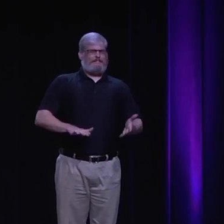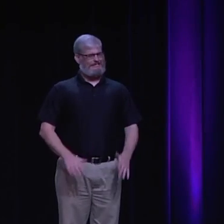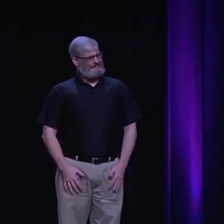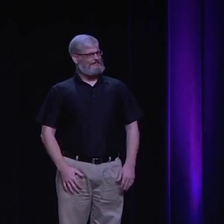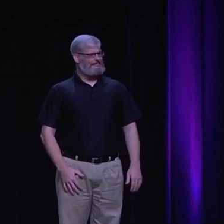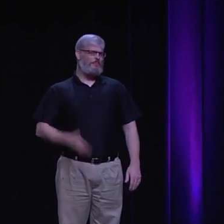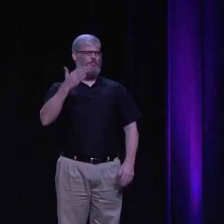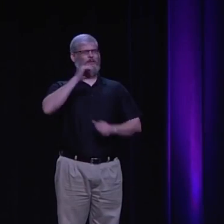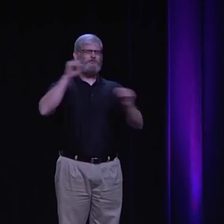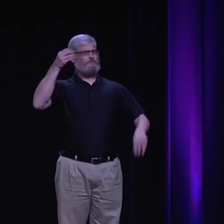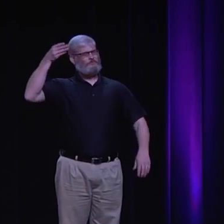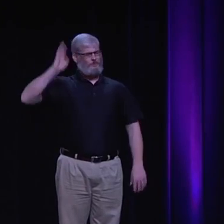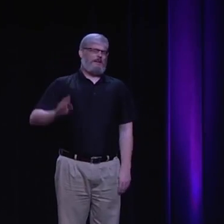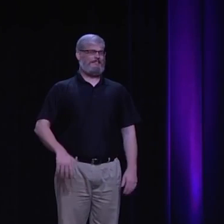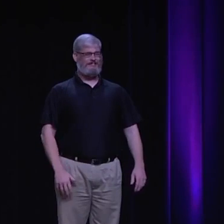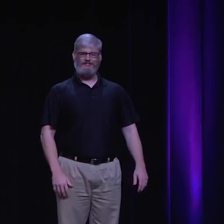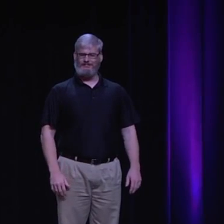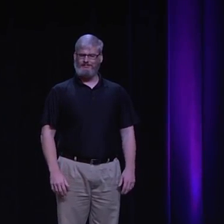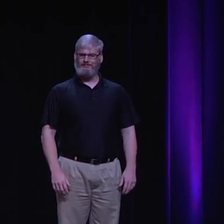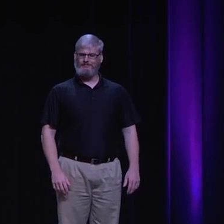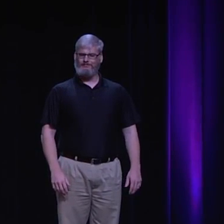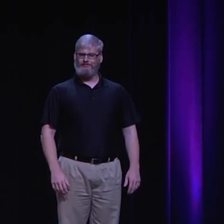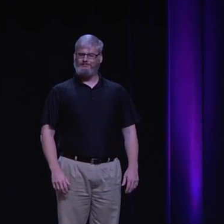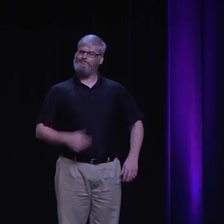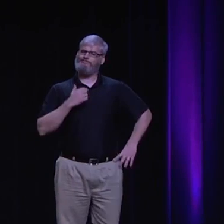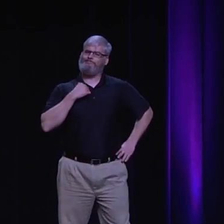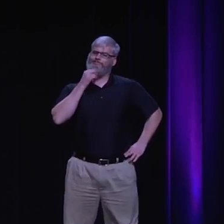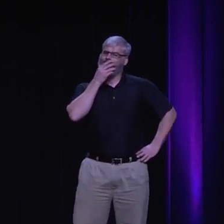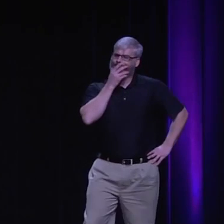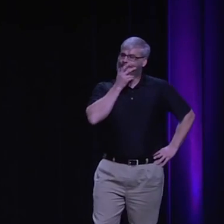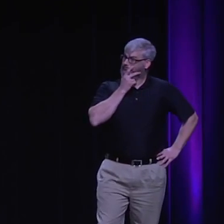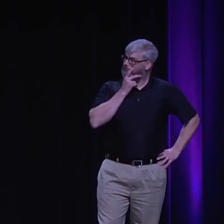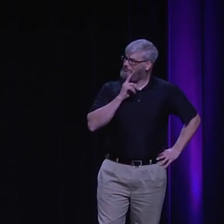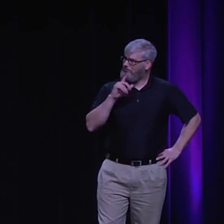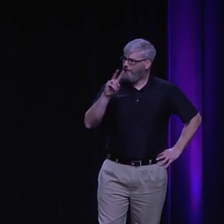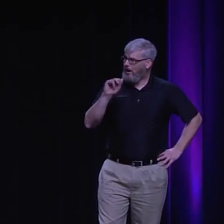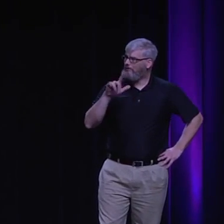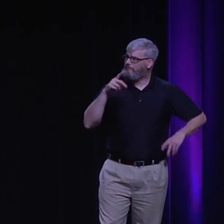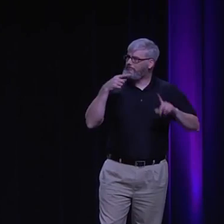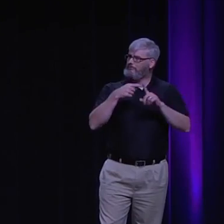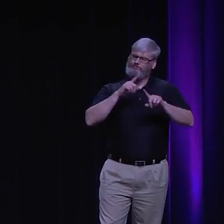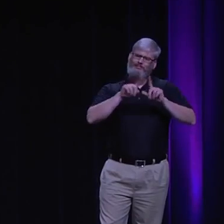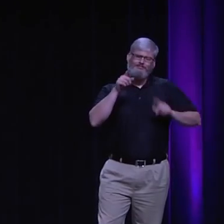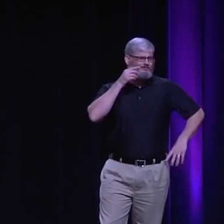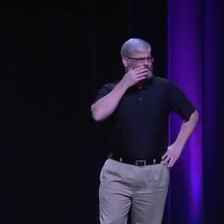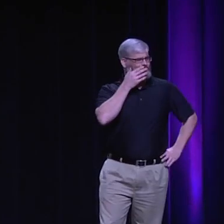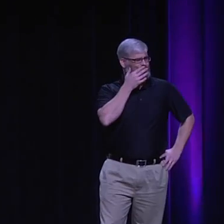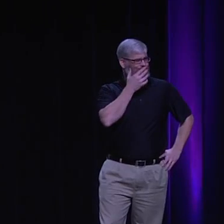And so when I say atheist, people think, I'm saying God is dead. There is no God. And, you know, that's